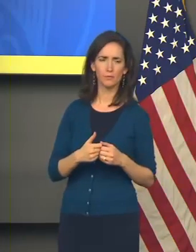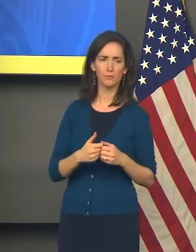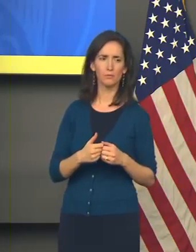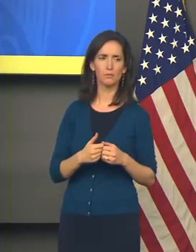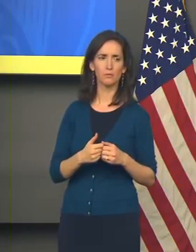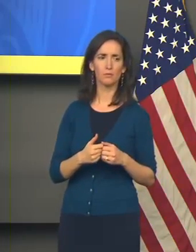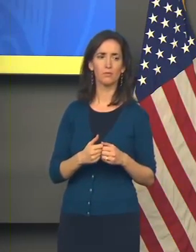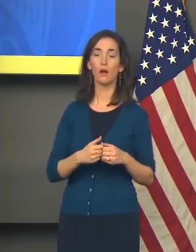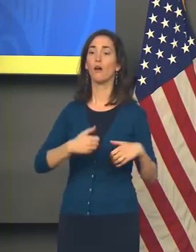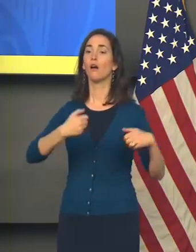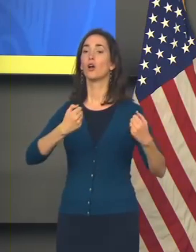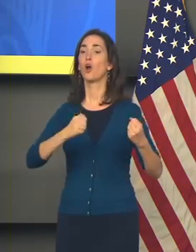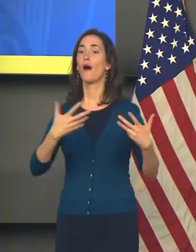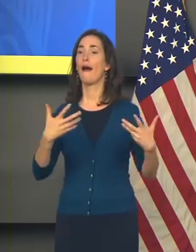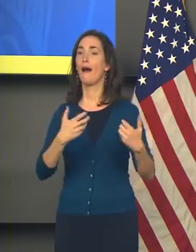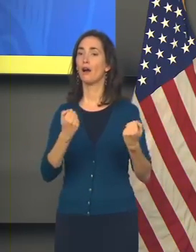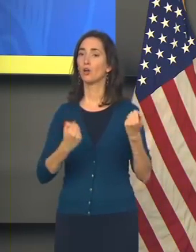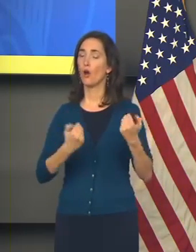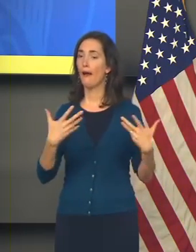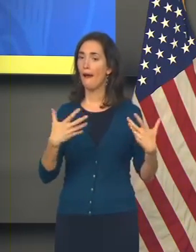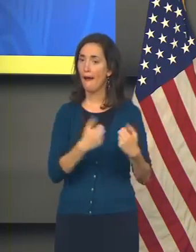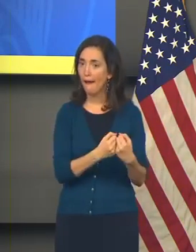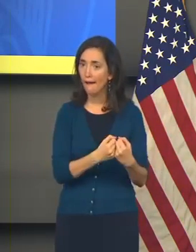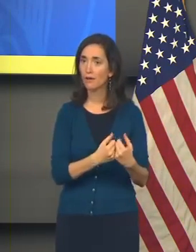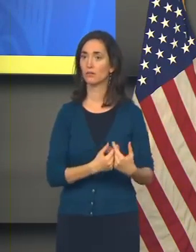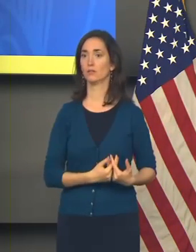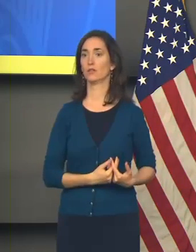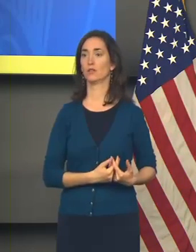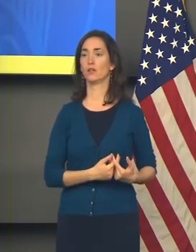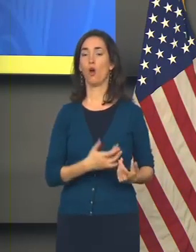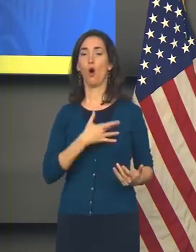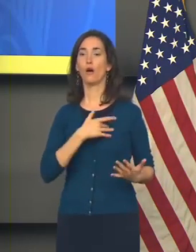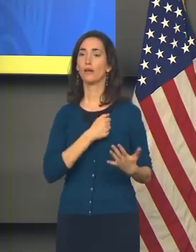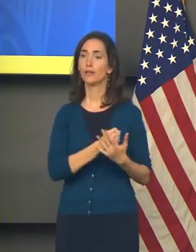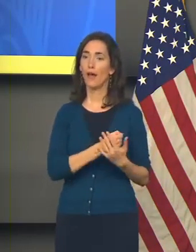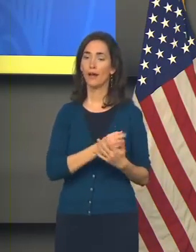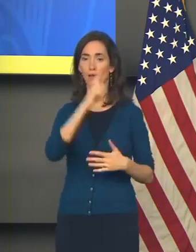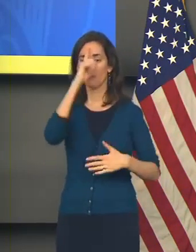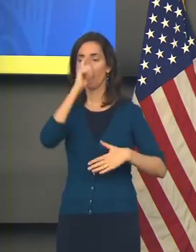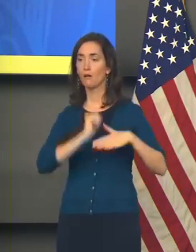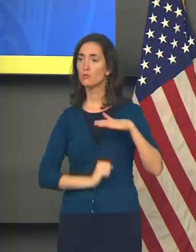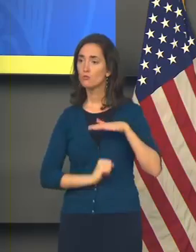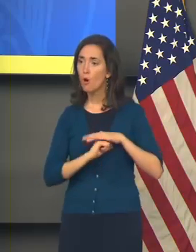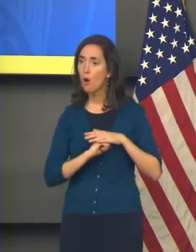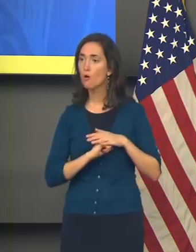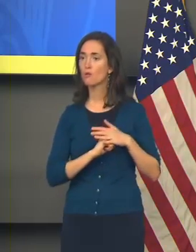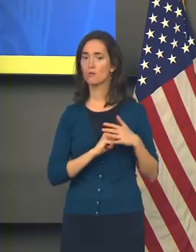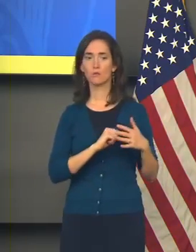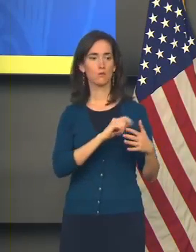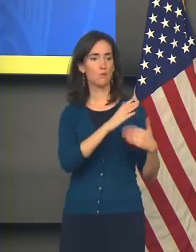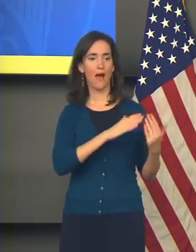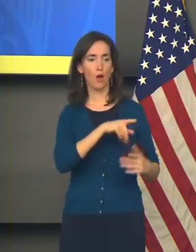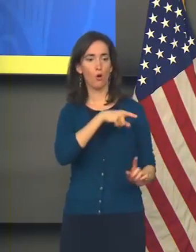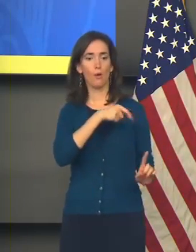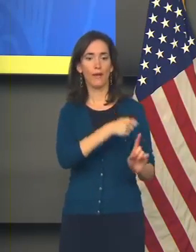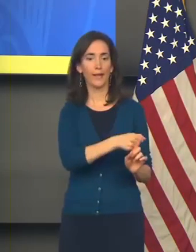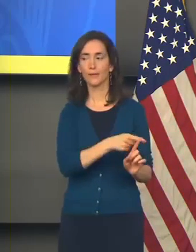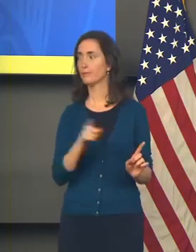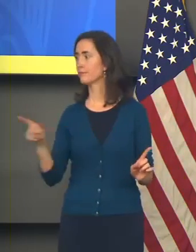Or the next motor vehicle accident victim. The next heart attack. Whatever it is.